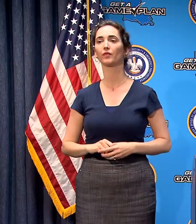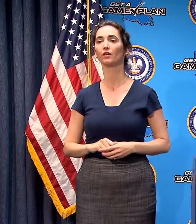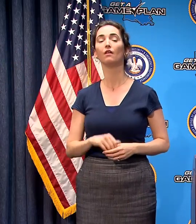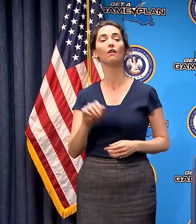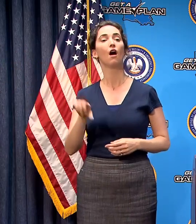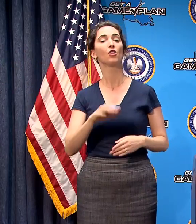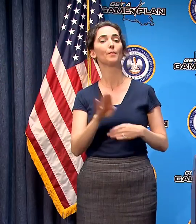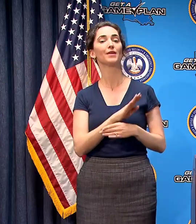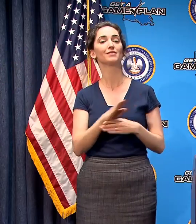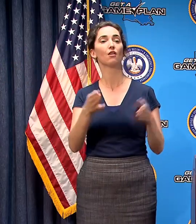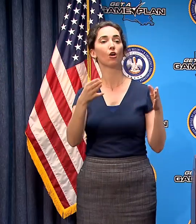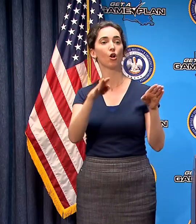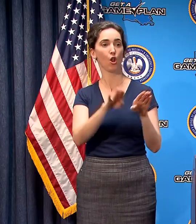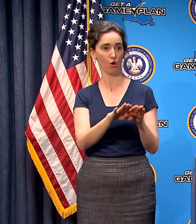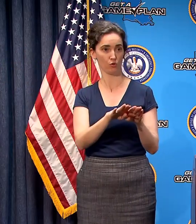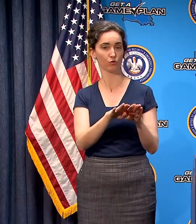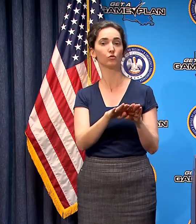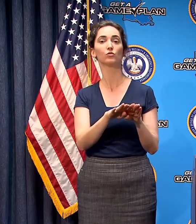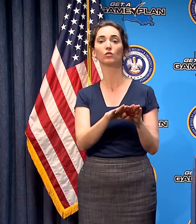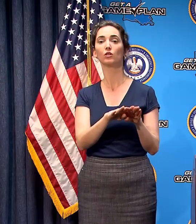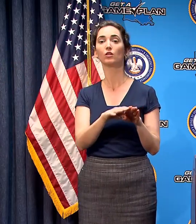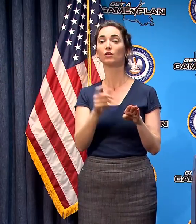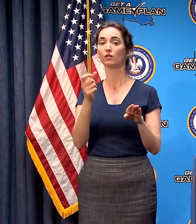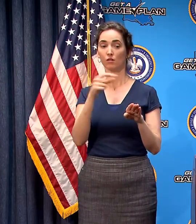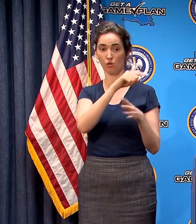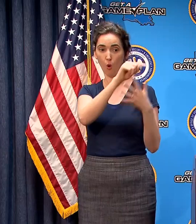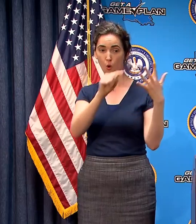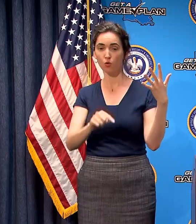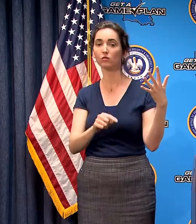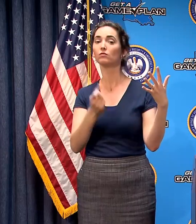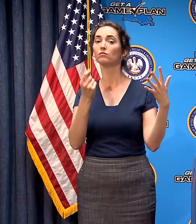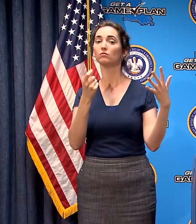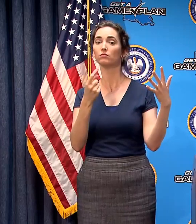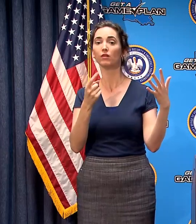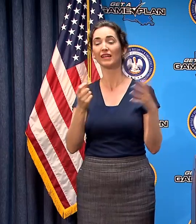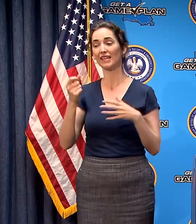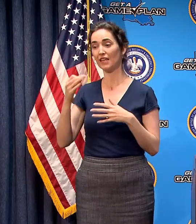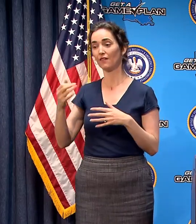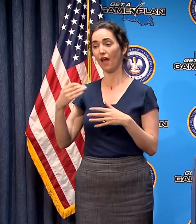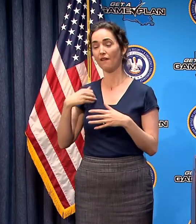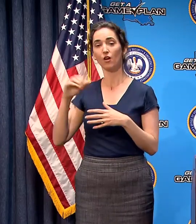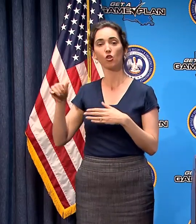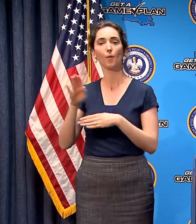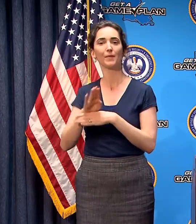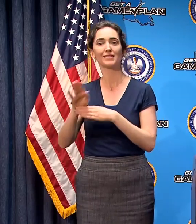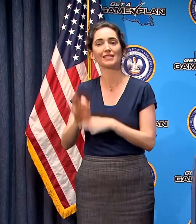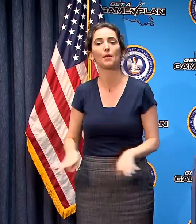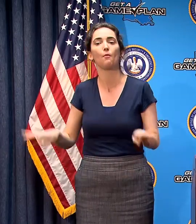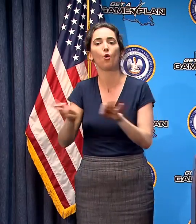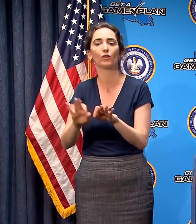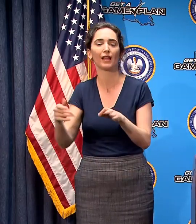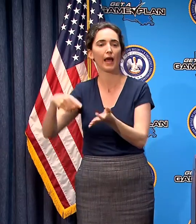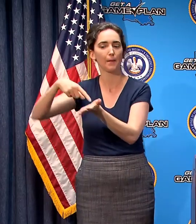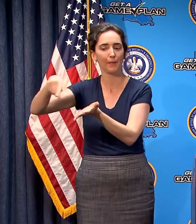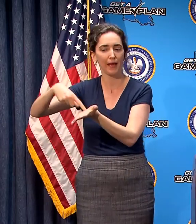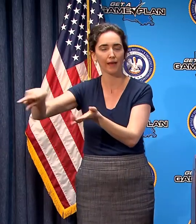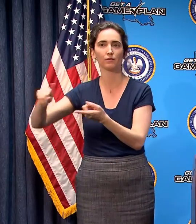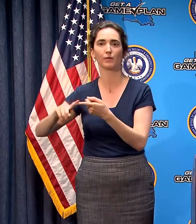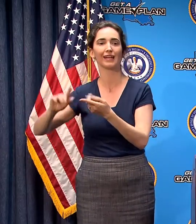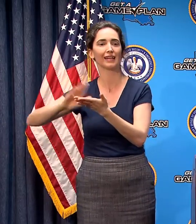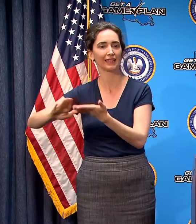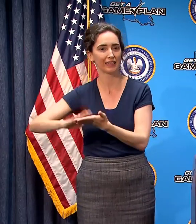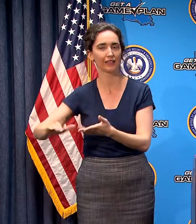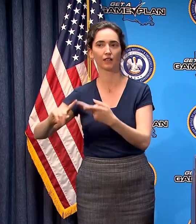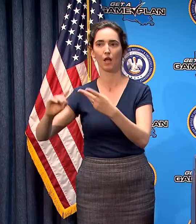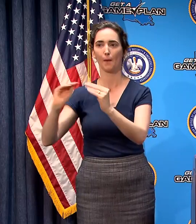the public to this pursuant to this provision shall not be prohibited from conducting necessary activities such as payroll cleaning services